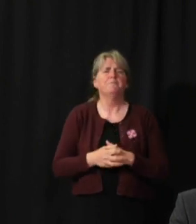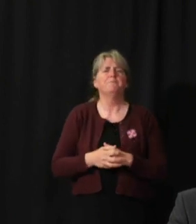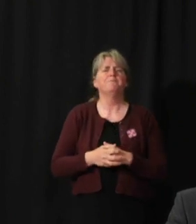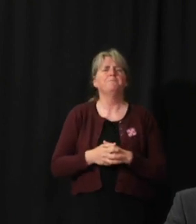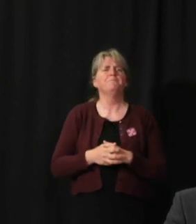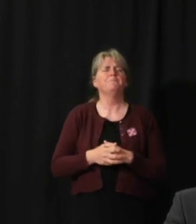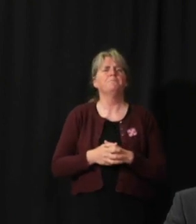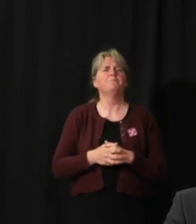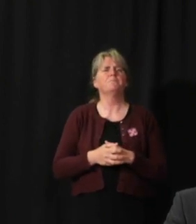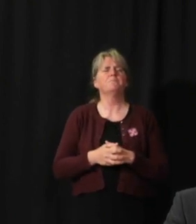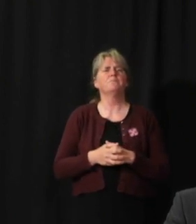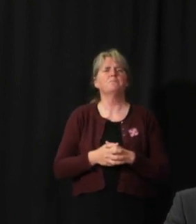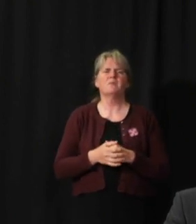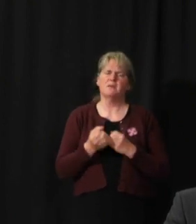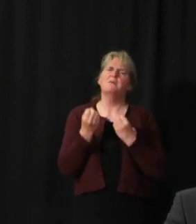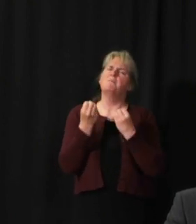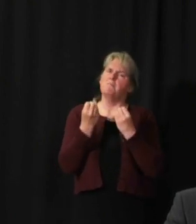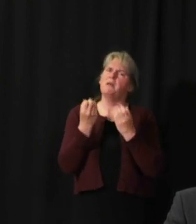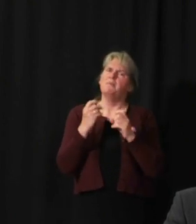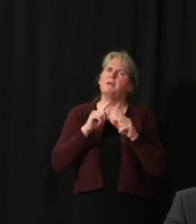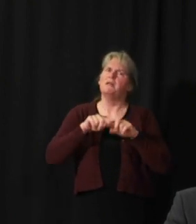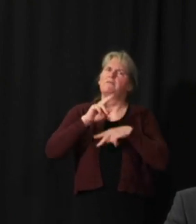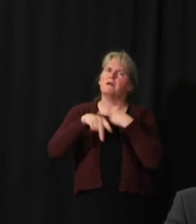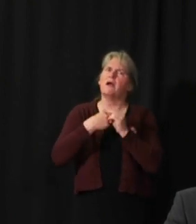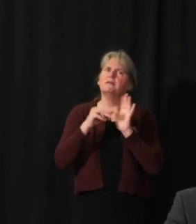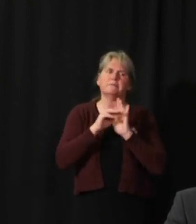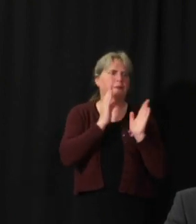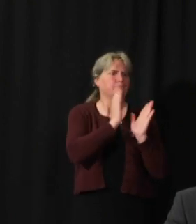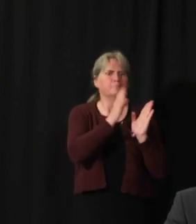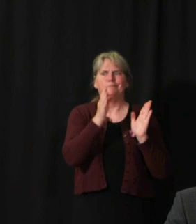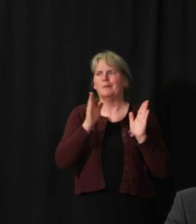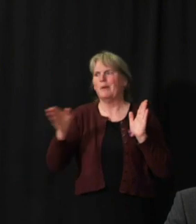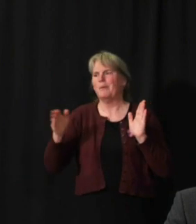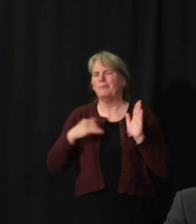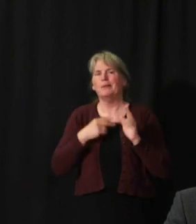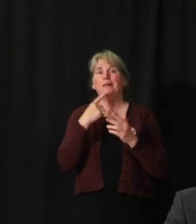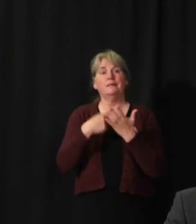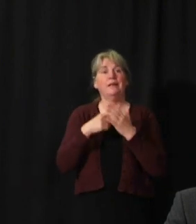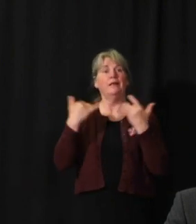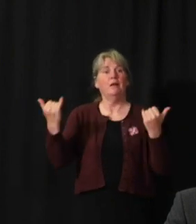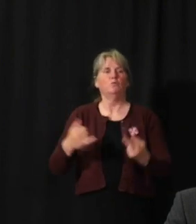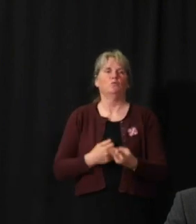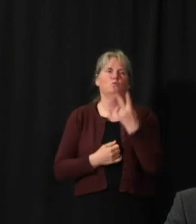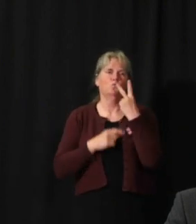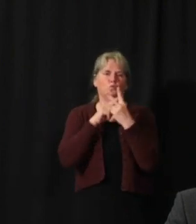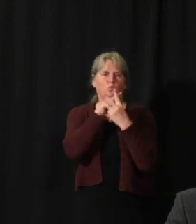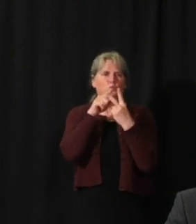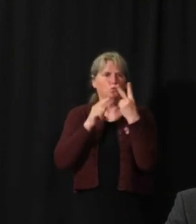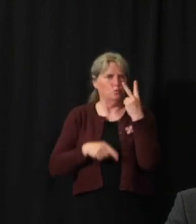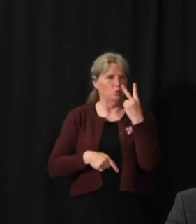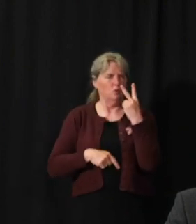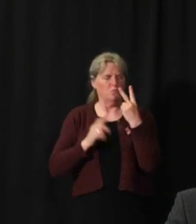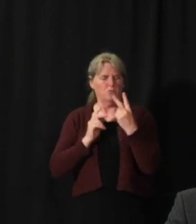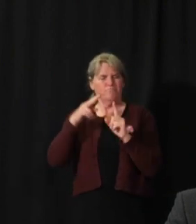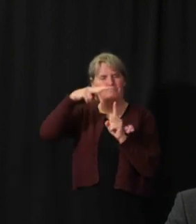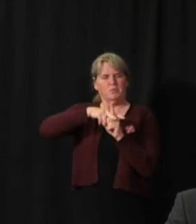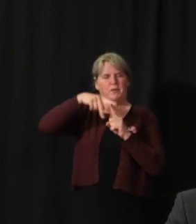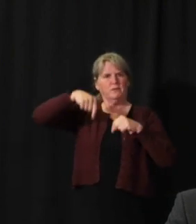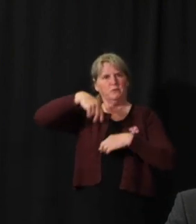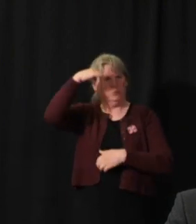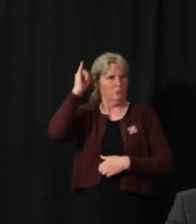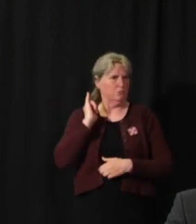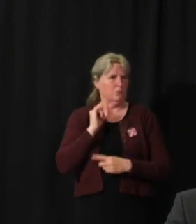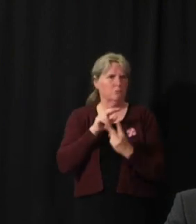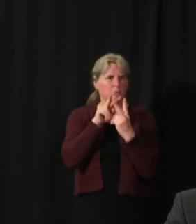I'm going to talk, although there are several types of models, I'm going to talk about two principal models that are most relevant to